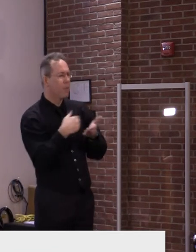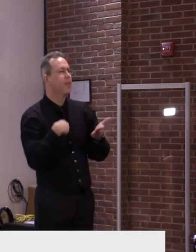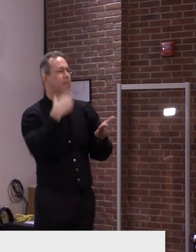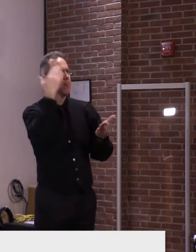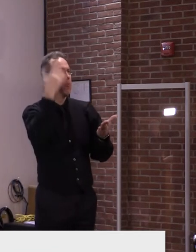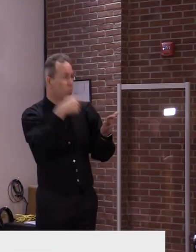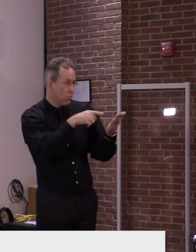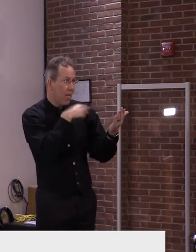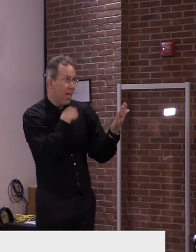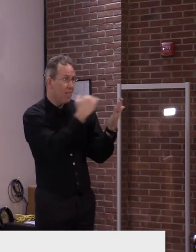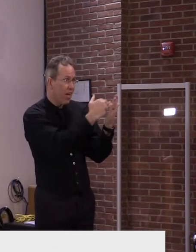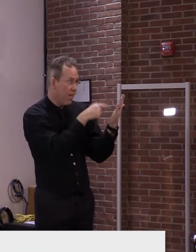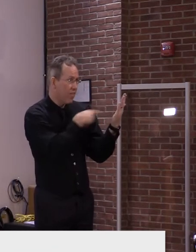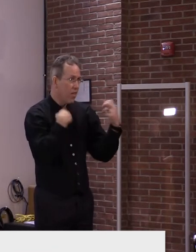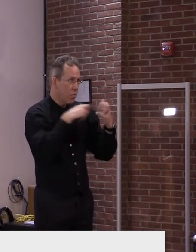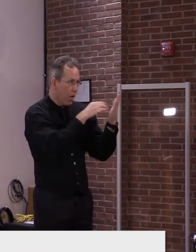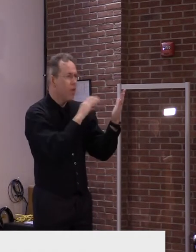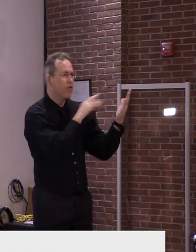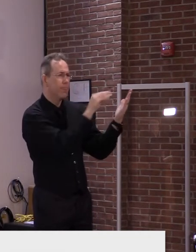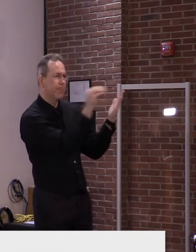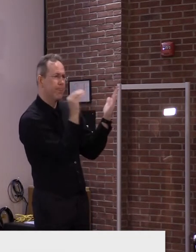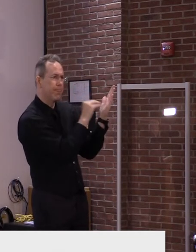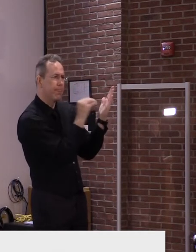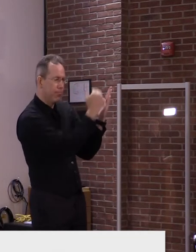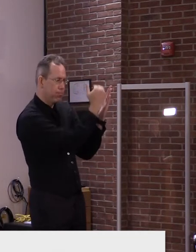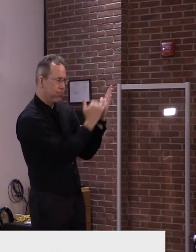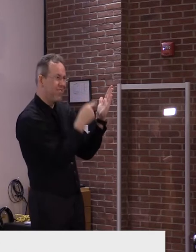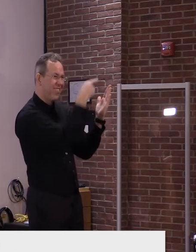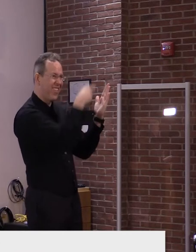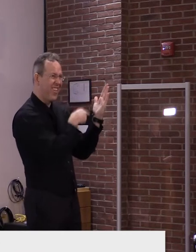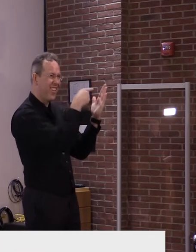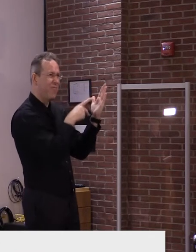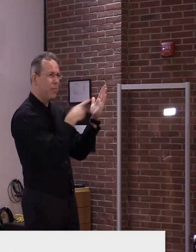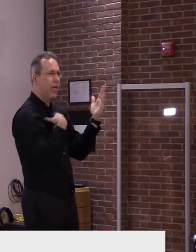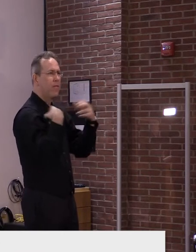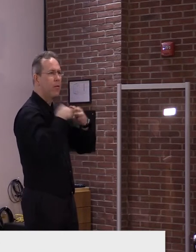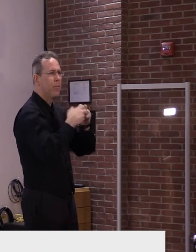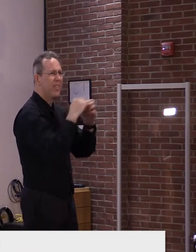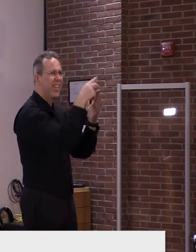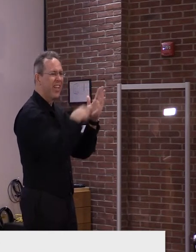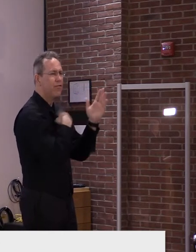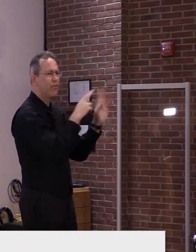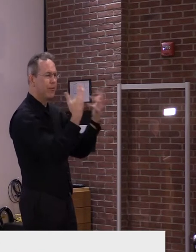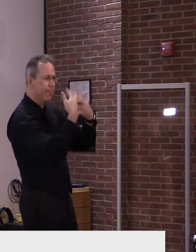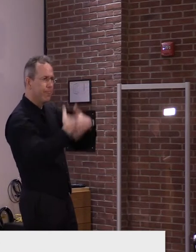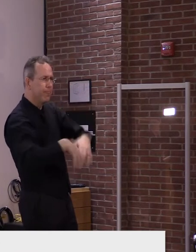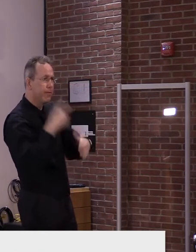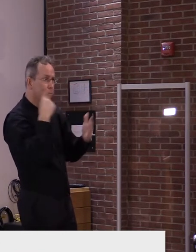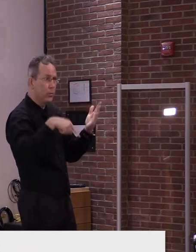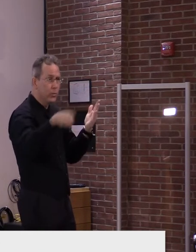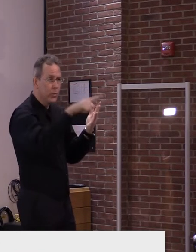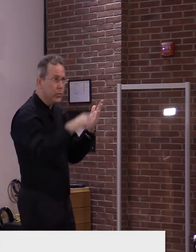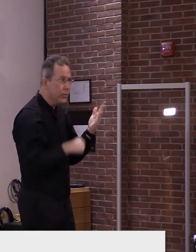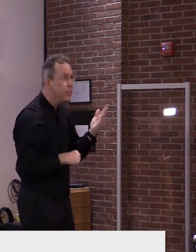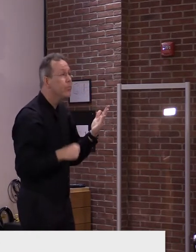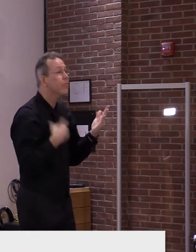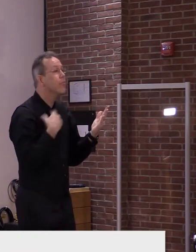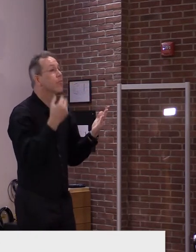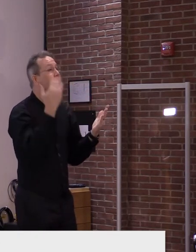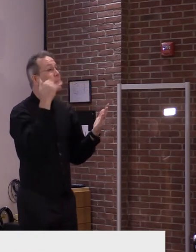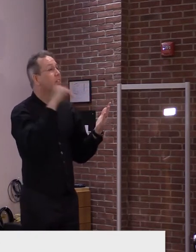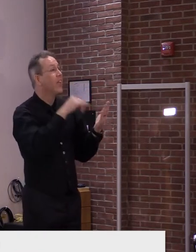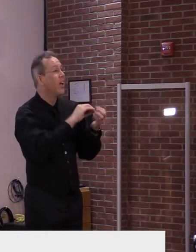that we're coming up on to this age band, um, next month in a fairly rapid way. So